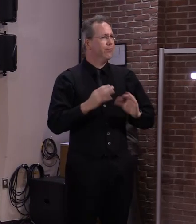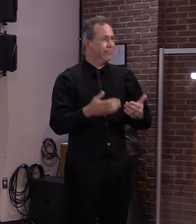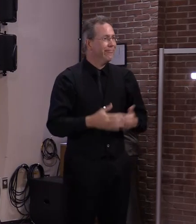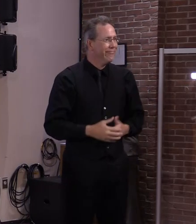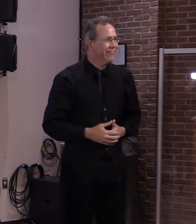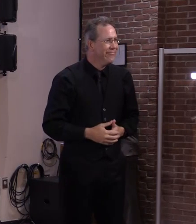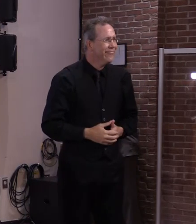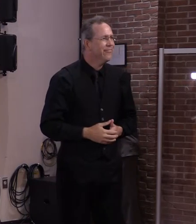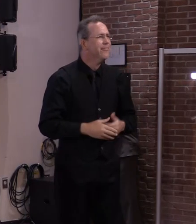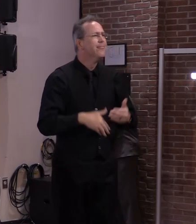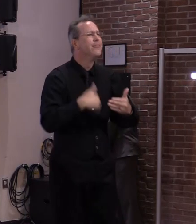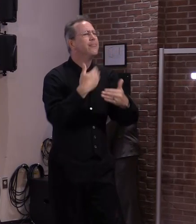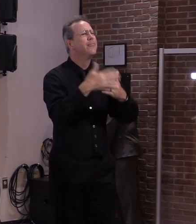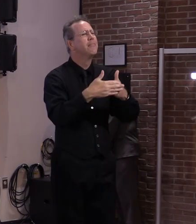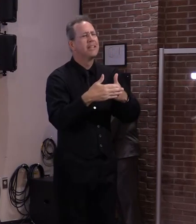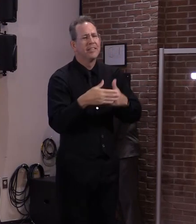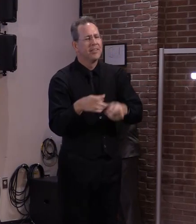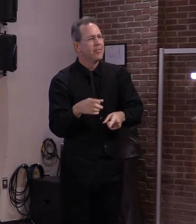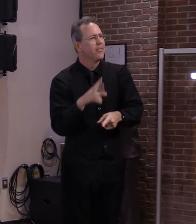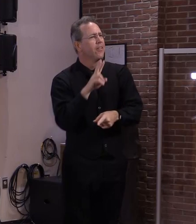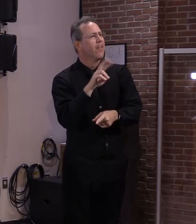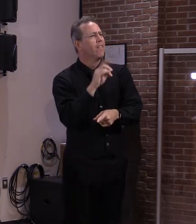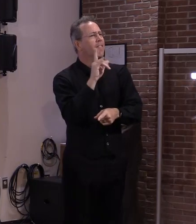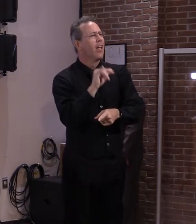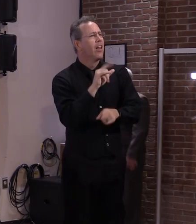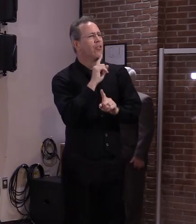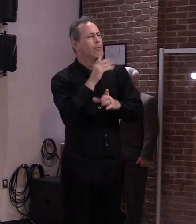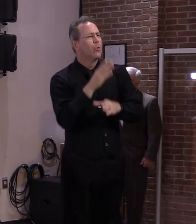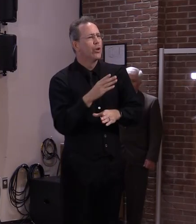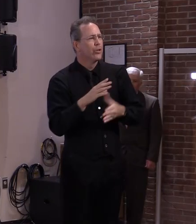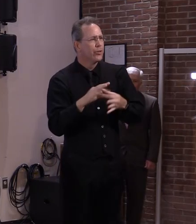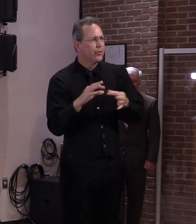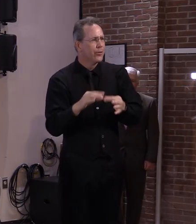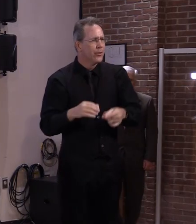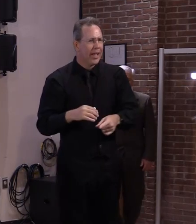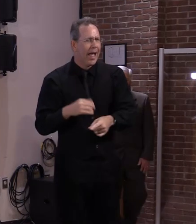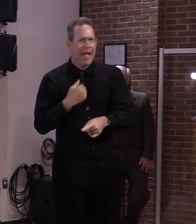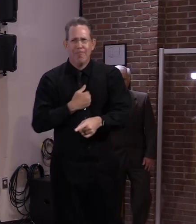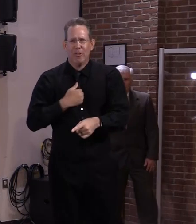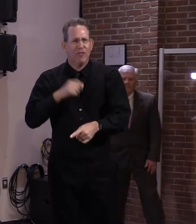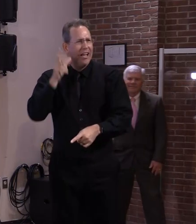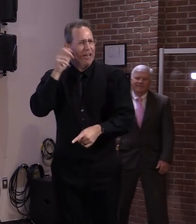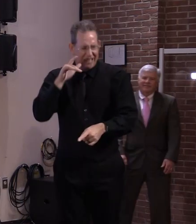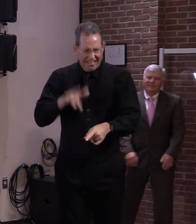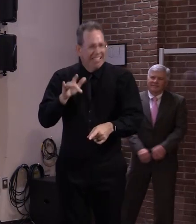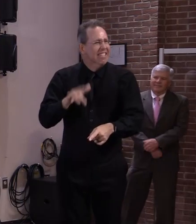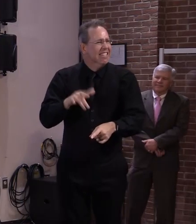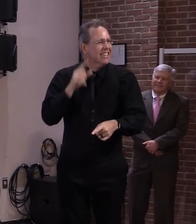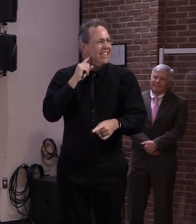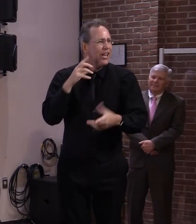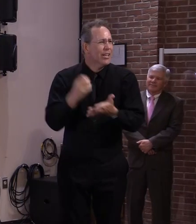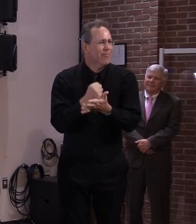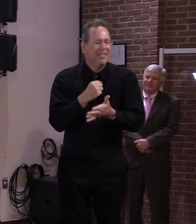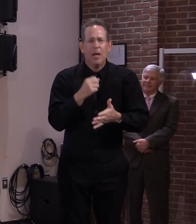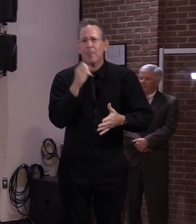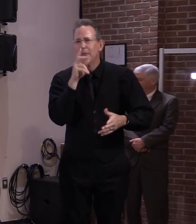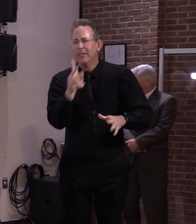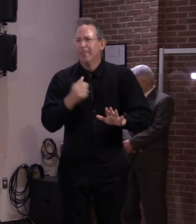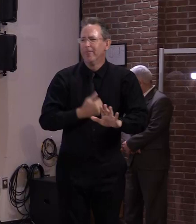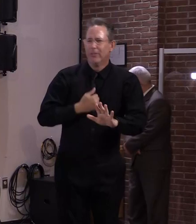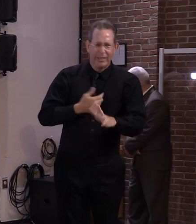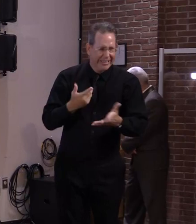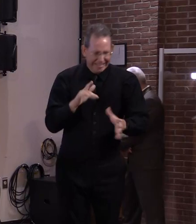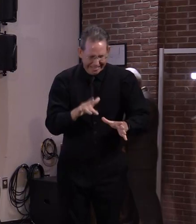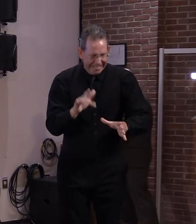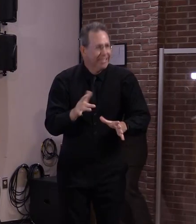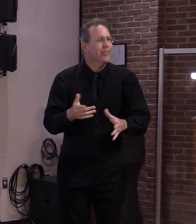Good morning. Sorry I was unable to overcome the technical and audio challenges of yesterday's press conference, and I missed the opportunity to congratulate you and your cabinet